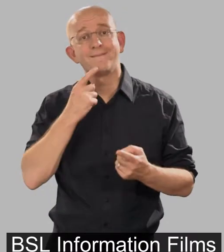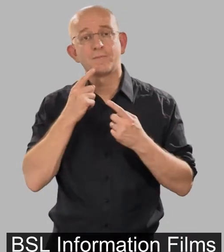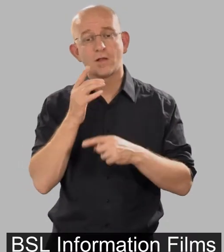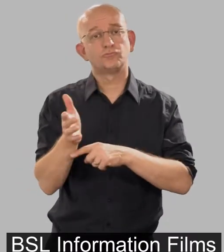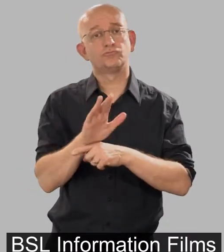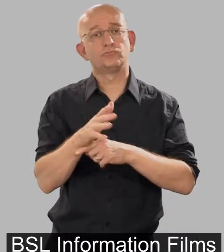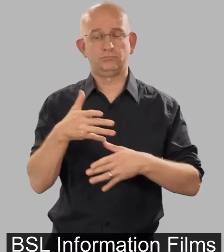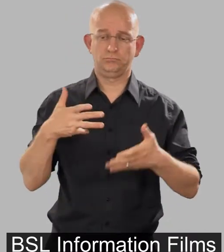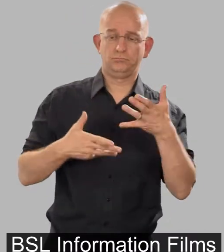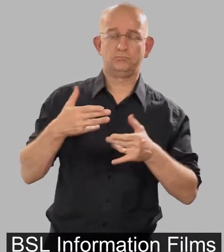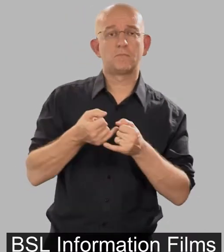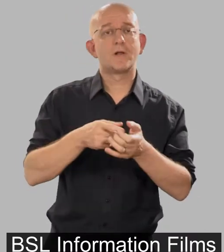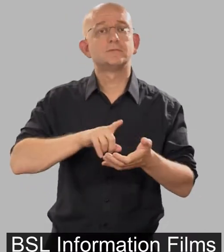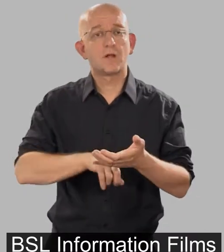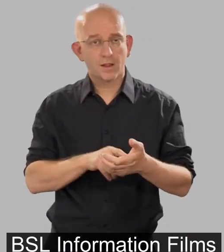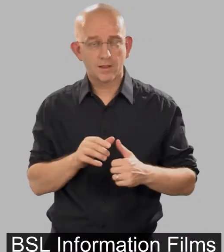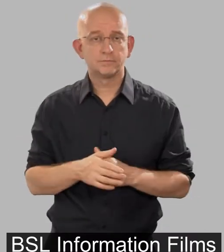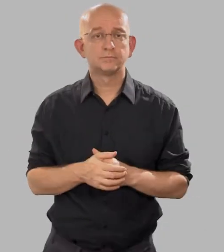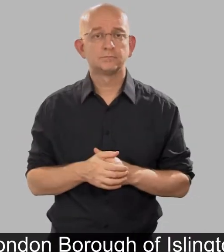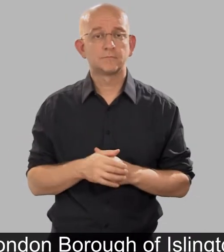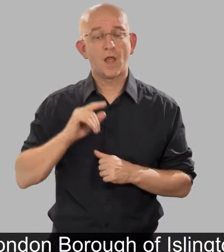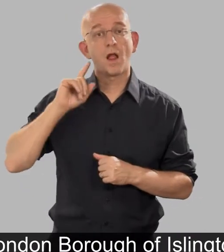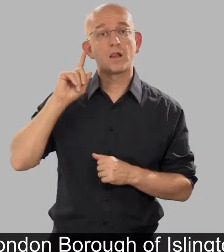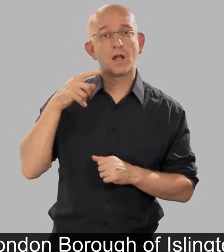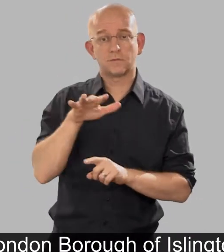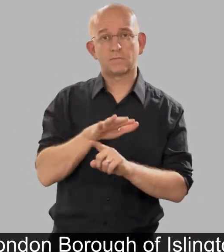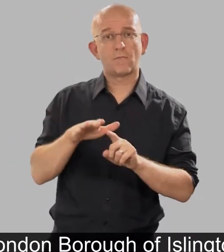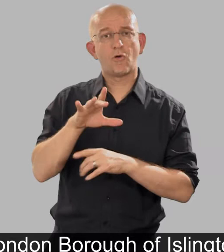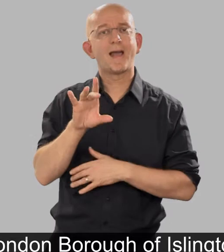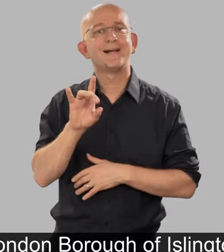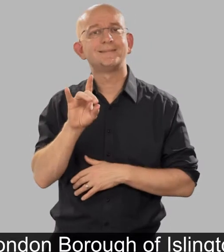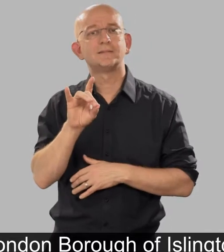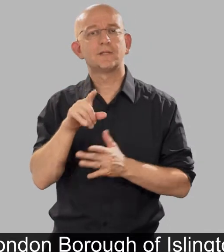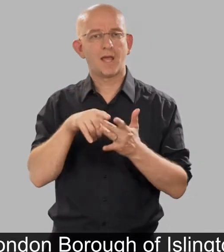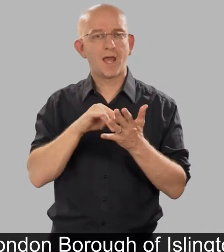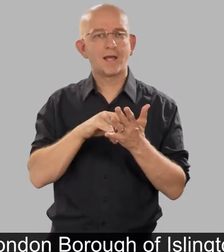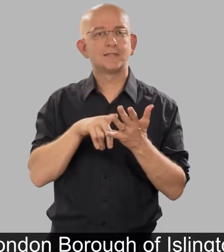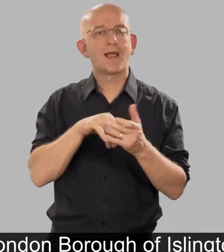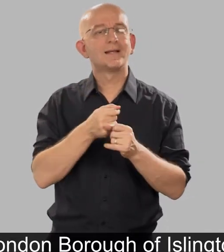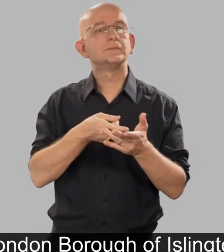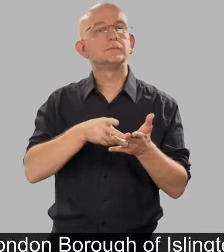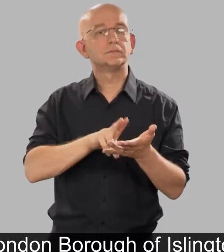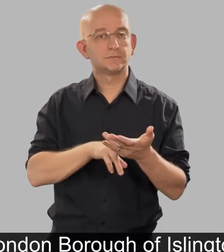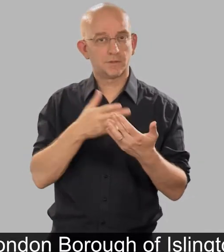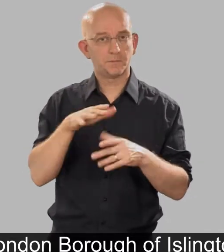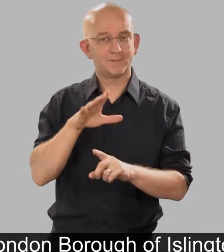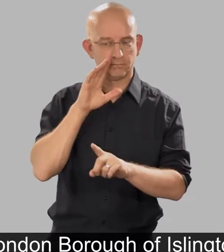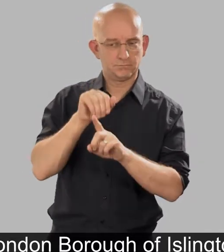BSL information films. The London Borough of Islington was identified as a